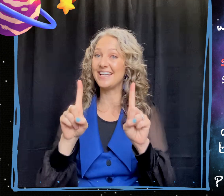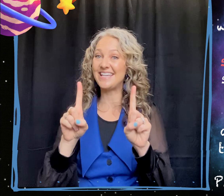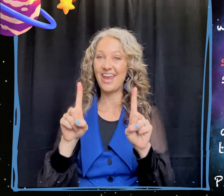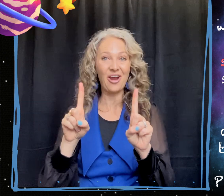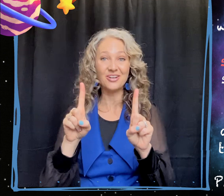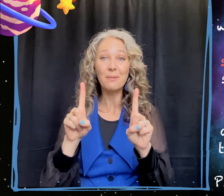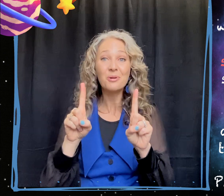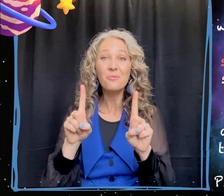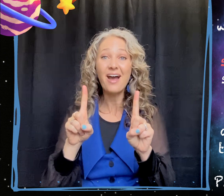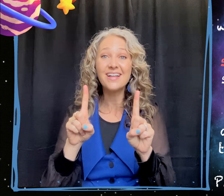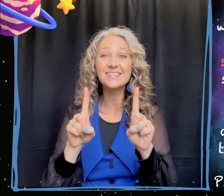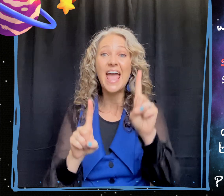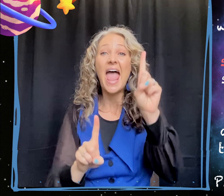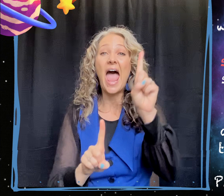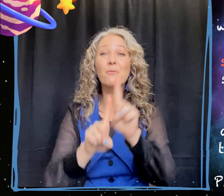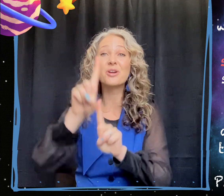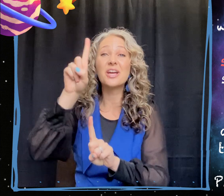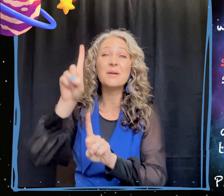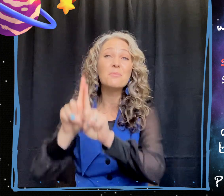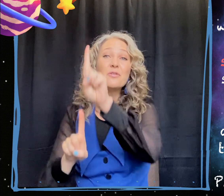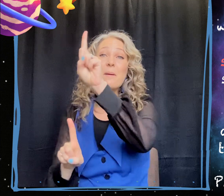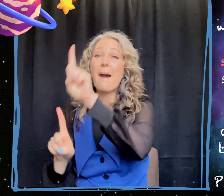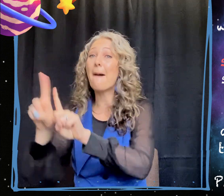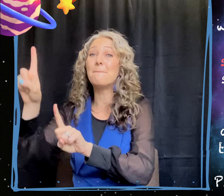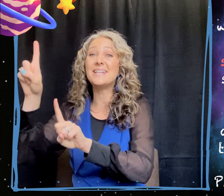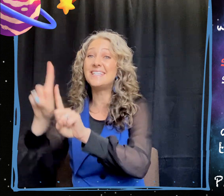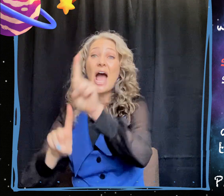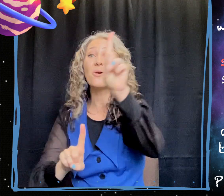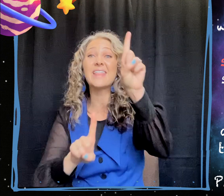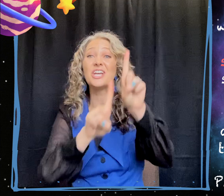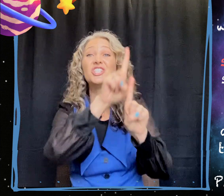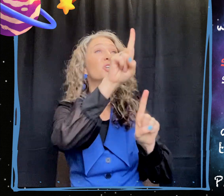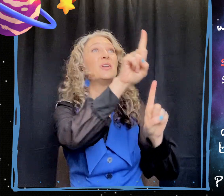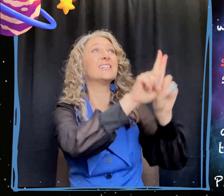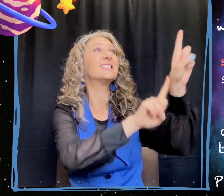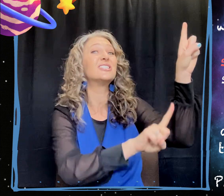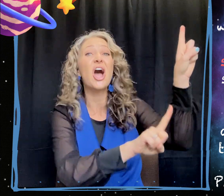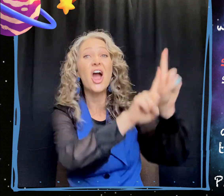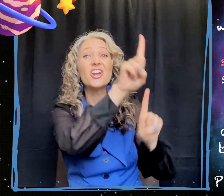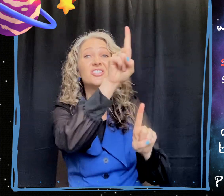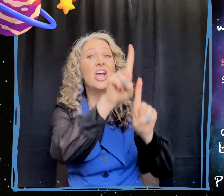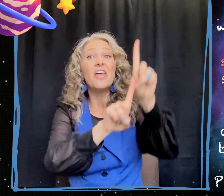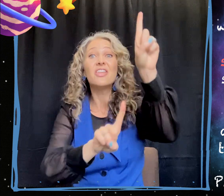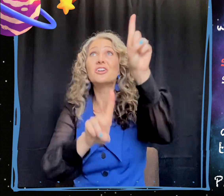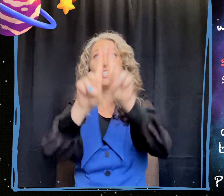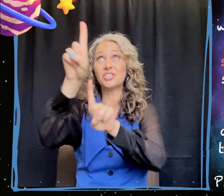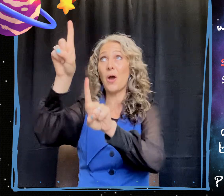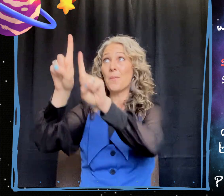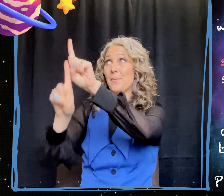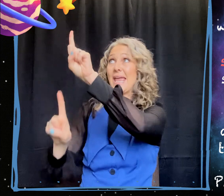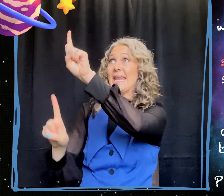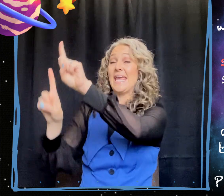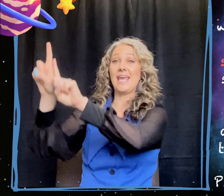we're going to take our number ones and we're going to move them up and down like shooting stars. There's so many